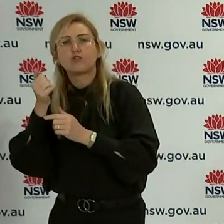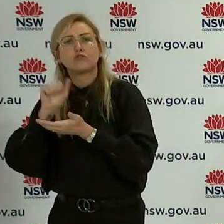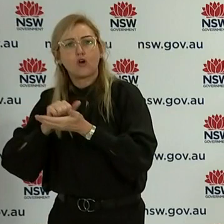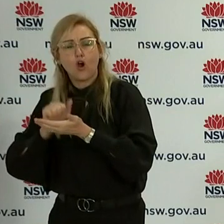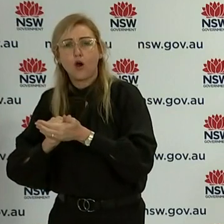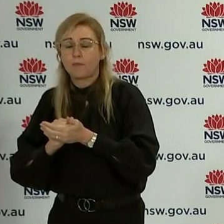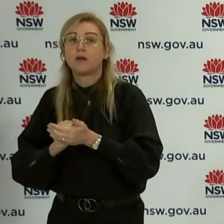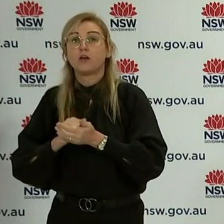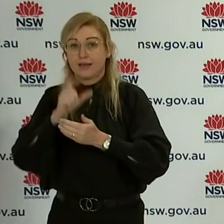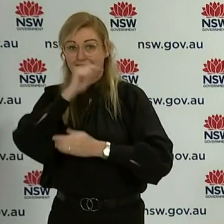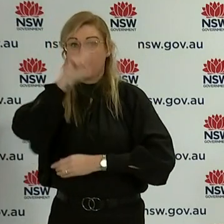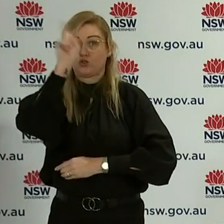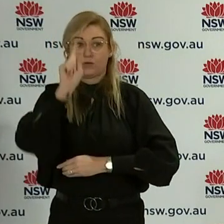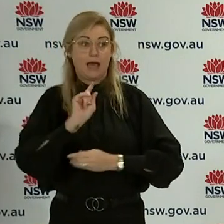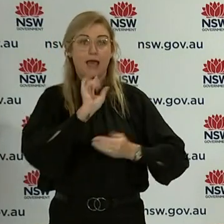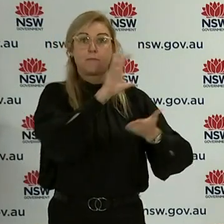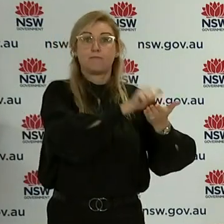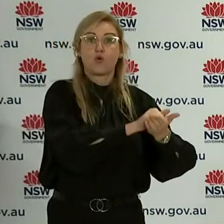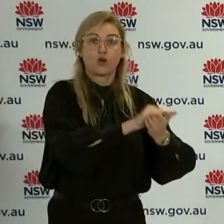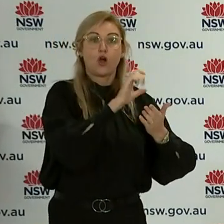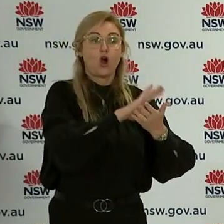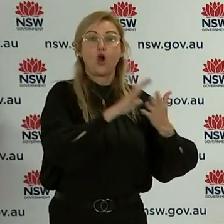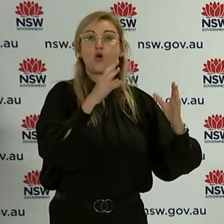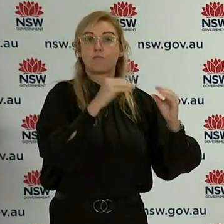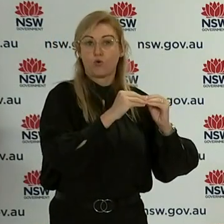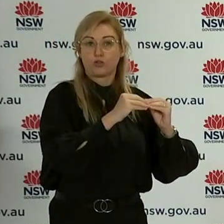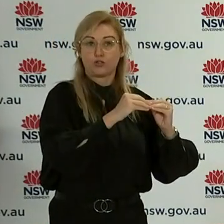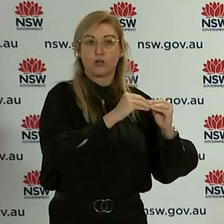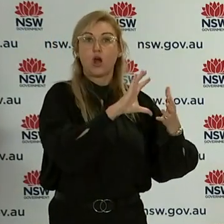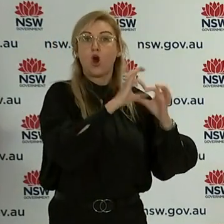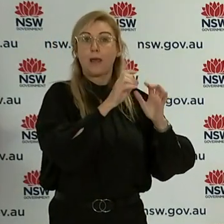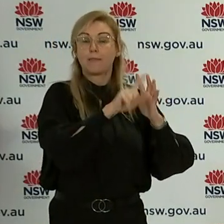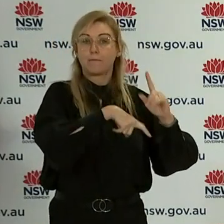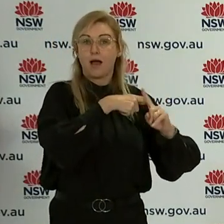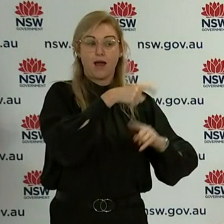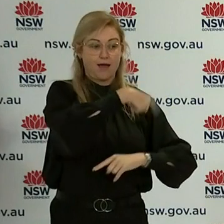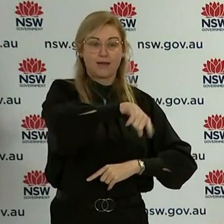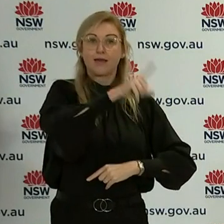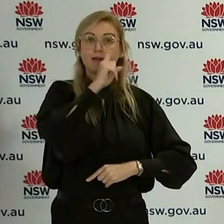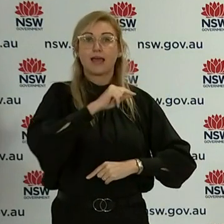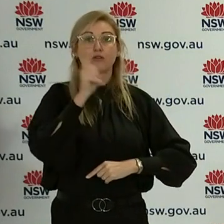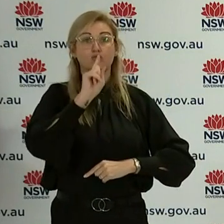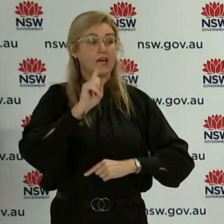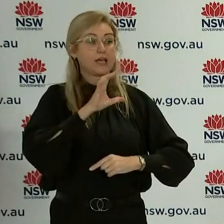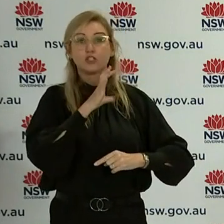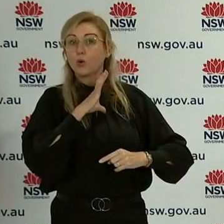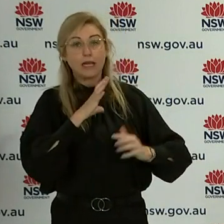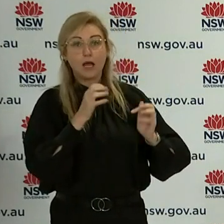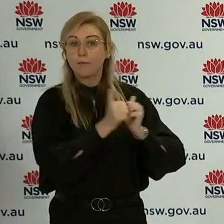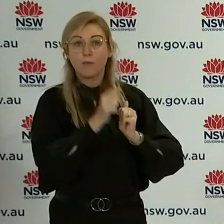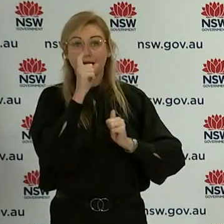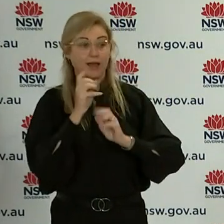people who've already booked to come in and get their jab today. But it's also allowable for people to walk in today. If you want a jab,